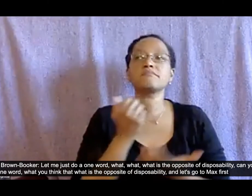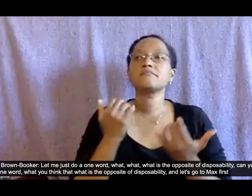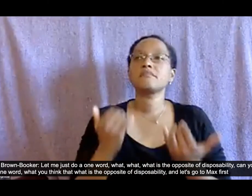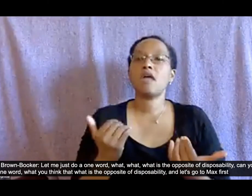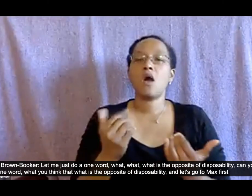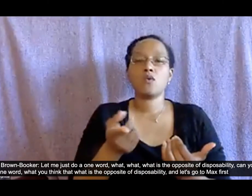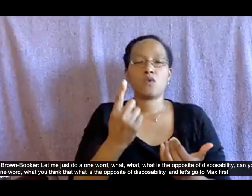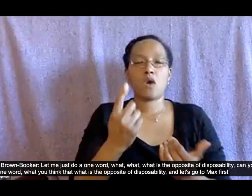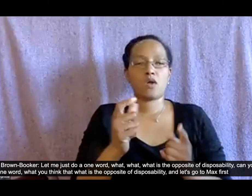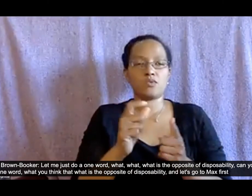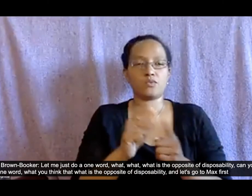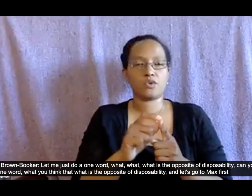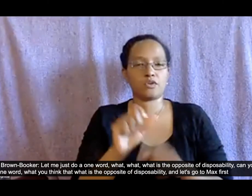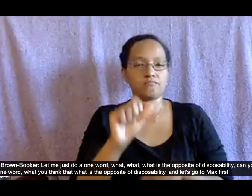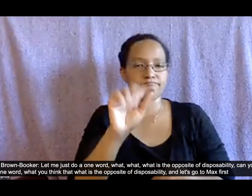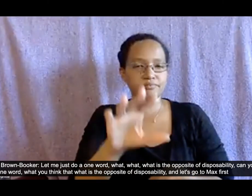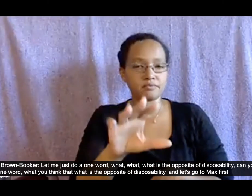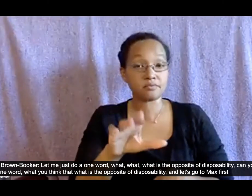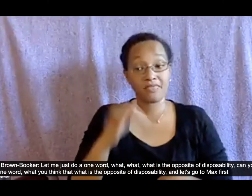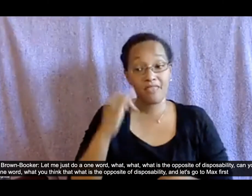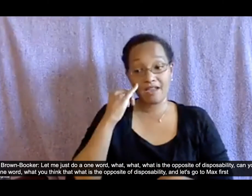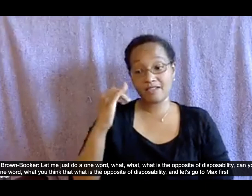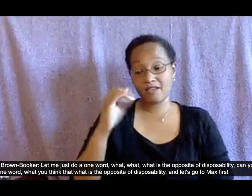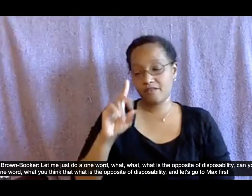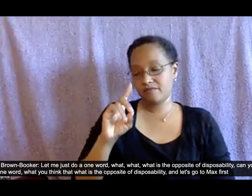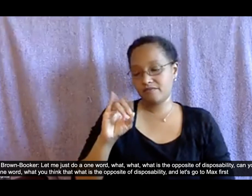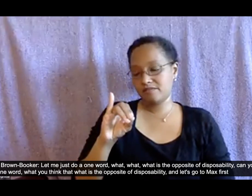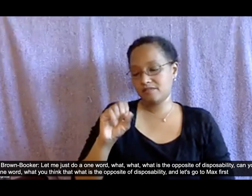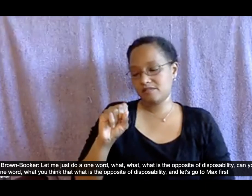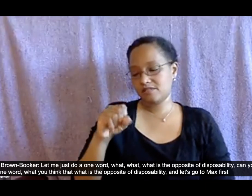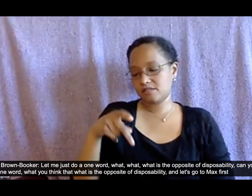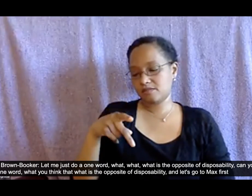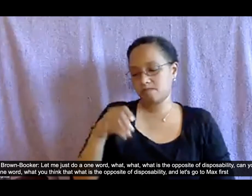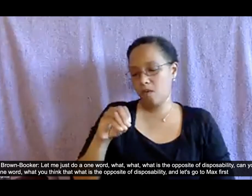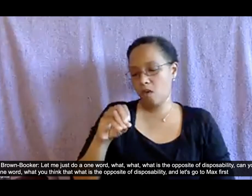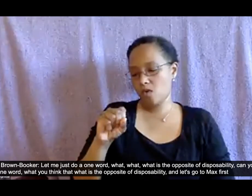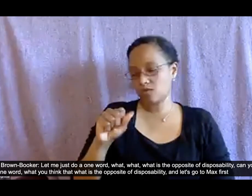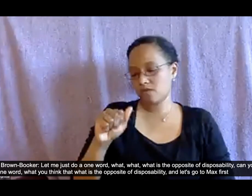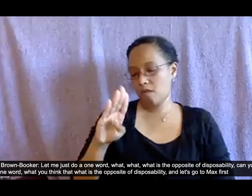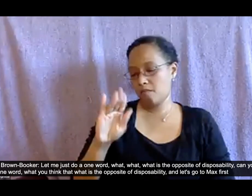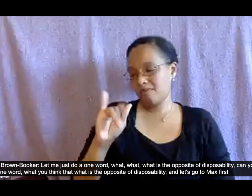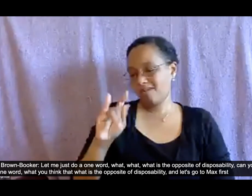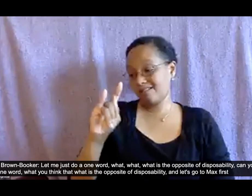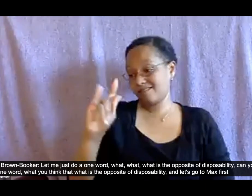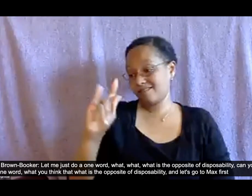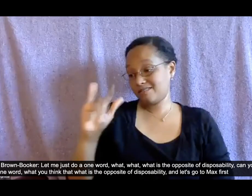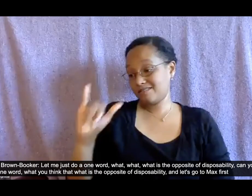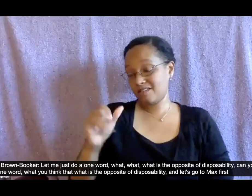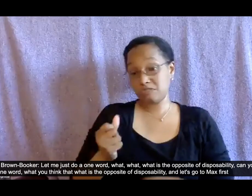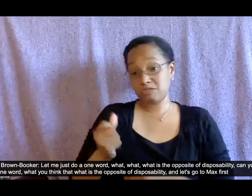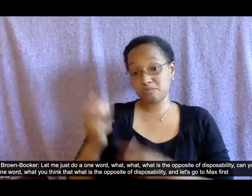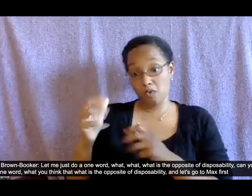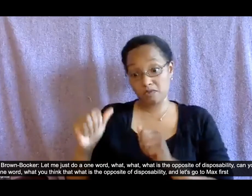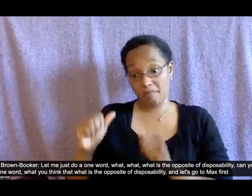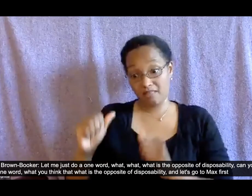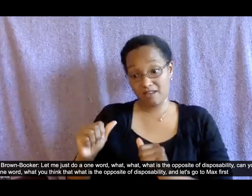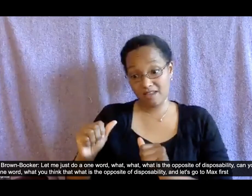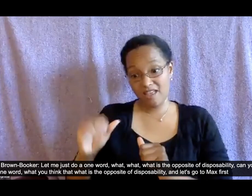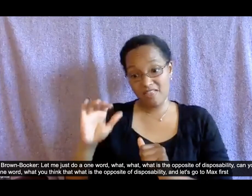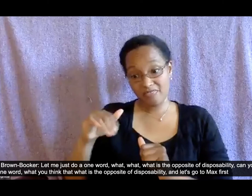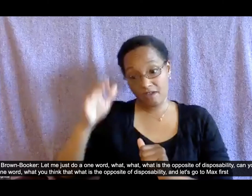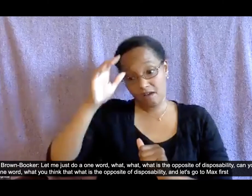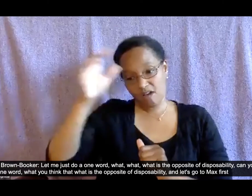the opposite of disposability can you just each give like one word or what you think that what is the opposite of